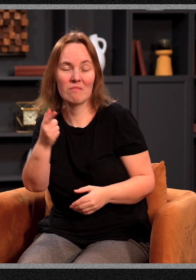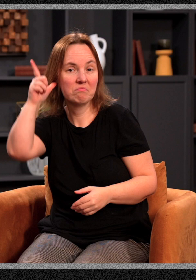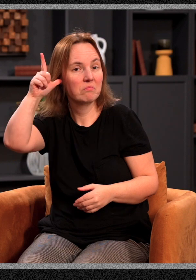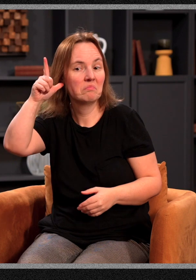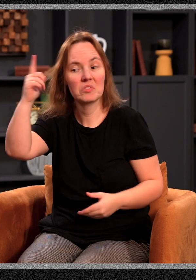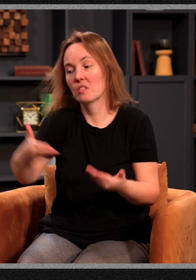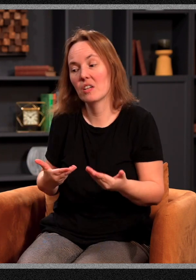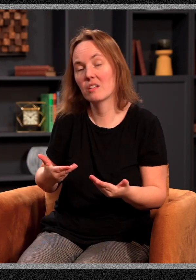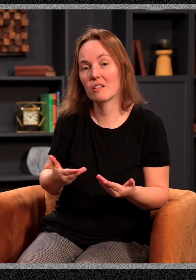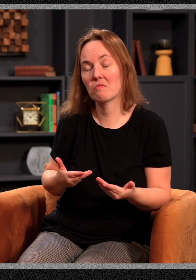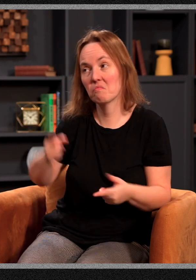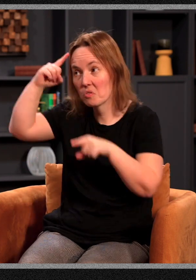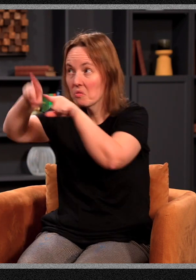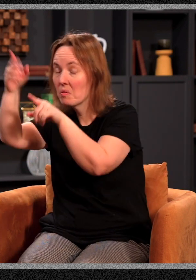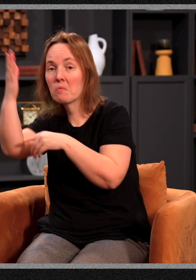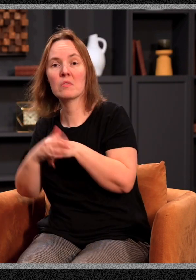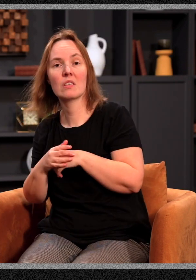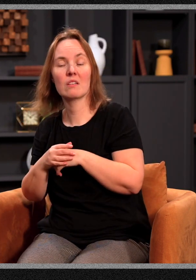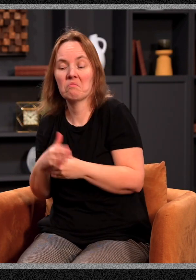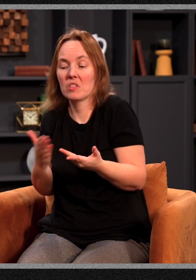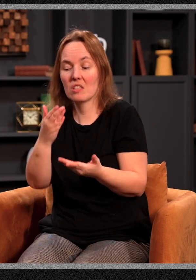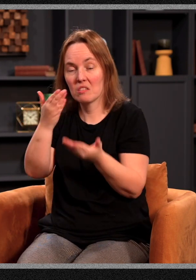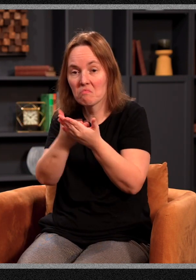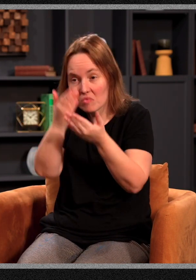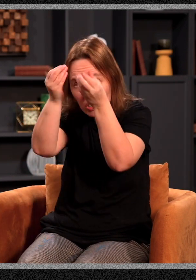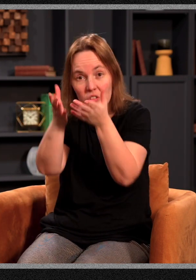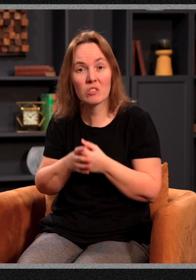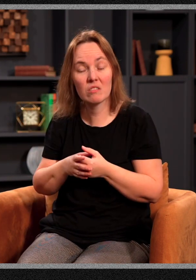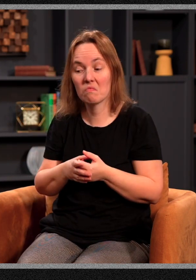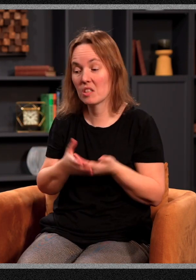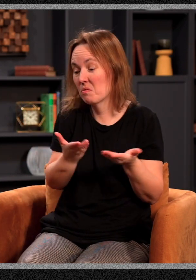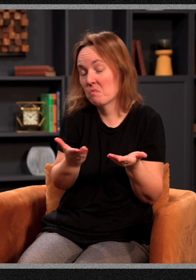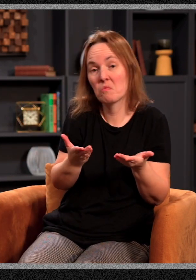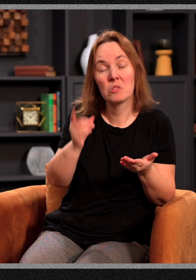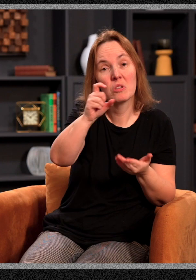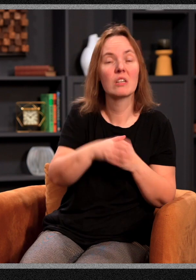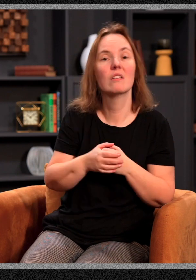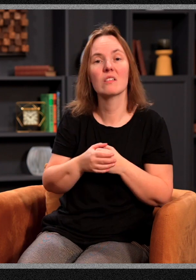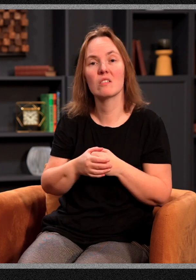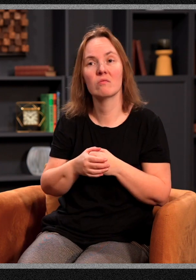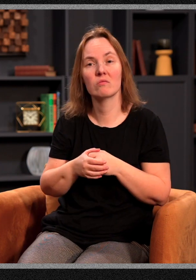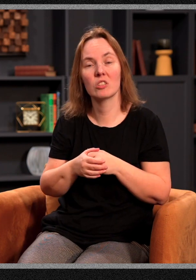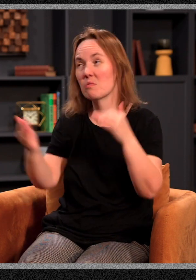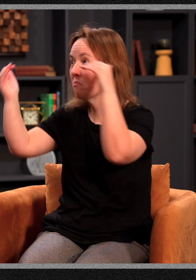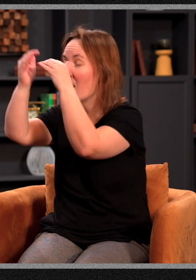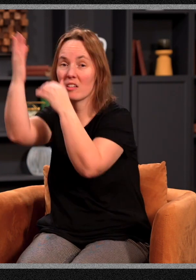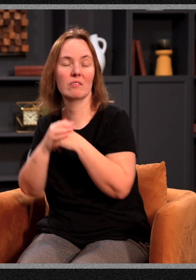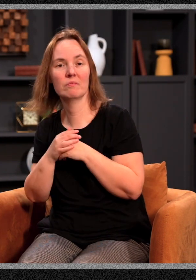listen, I'm just inviting you to agree with me, and this is the good news, and this is what you need, and so make sure you, you know, you line up with me. Jesus